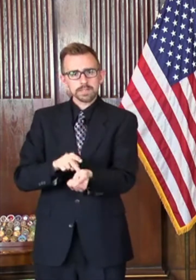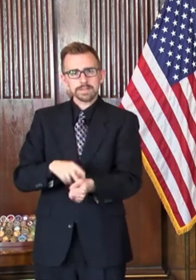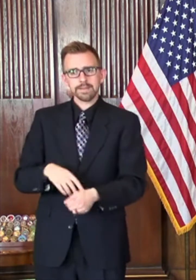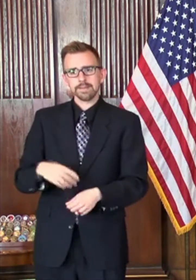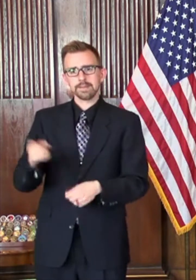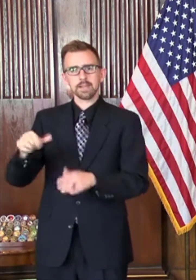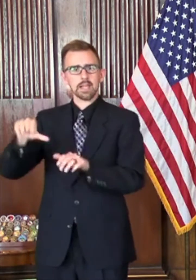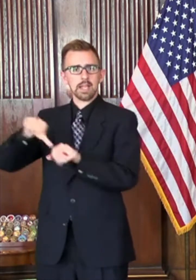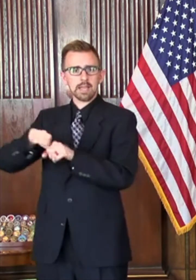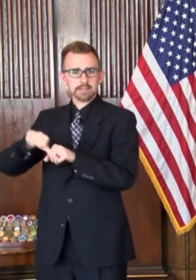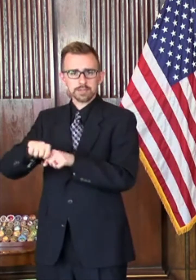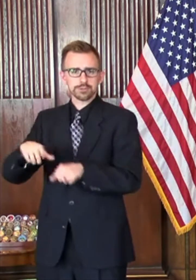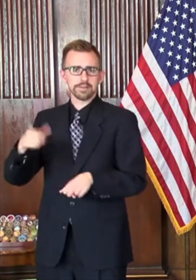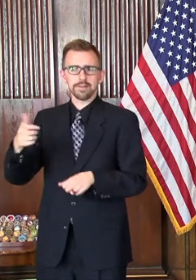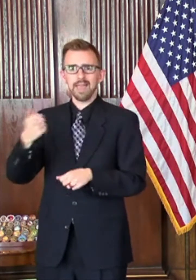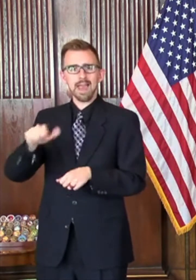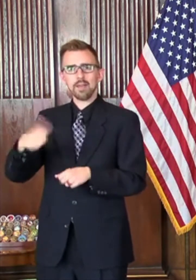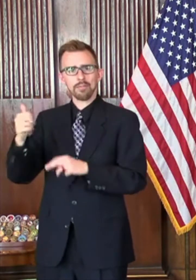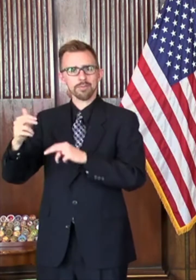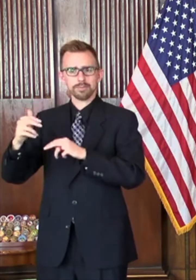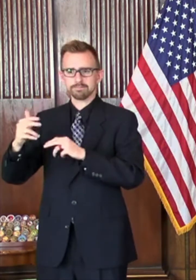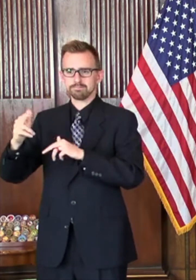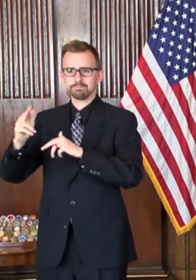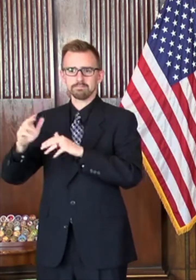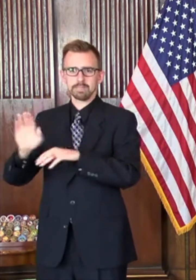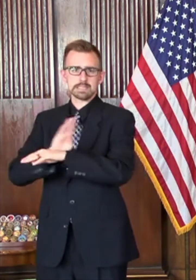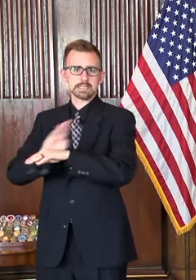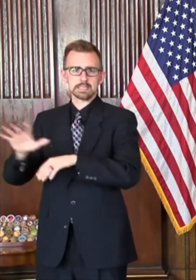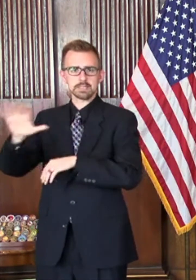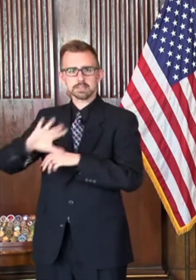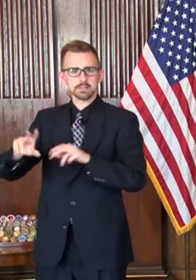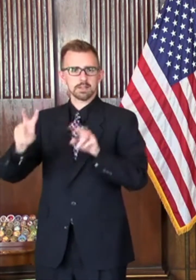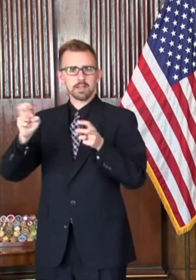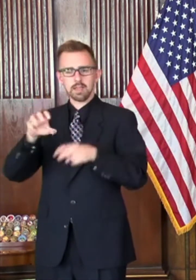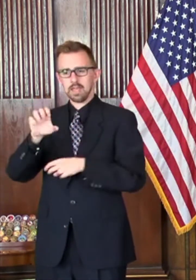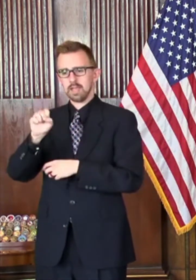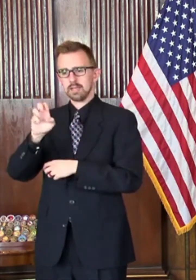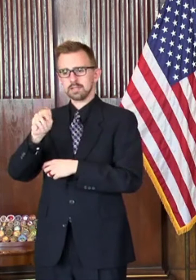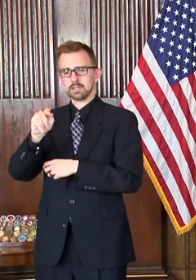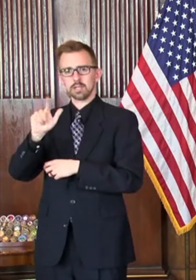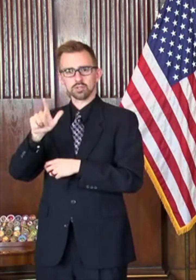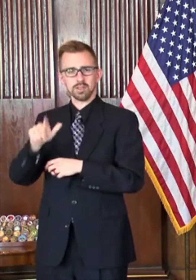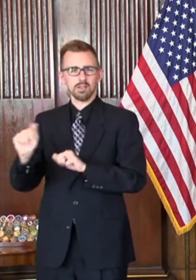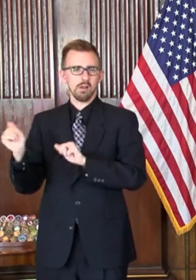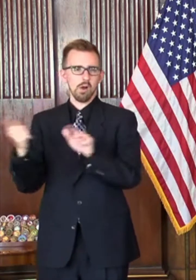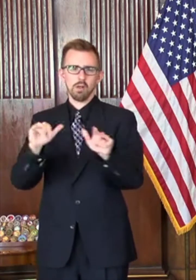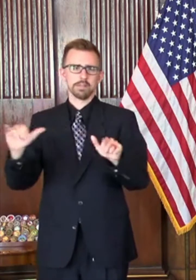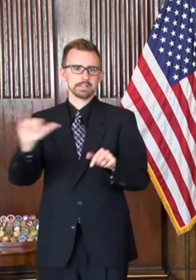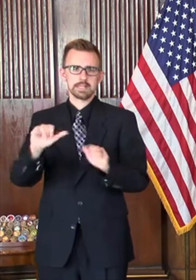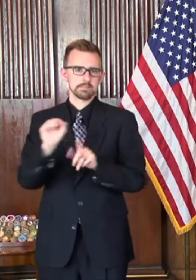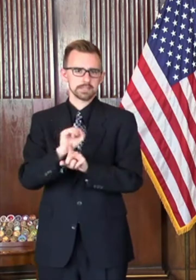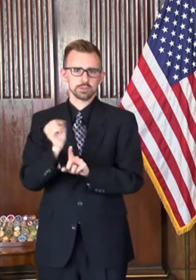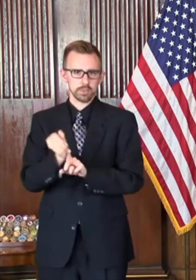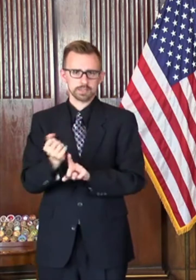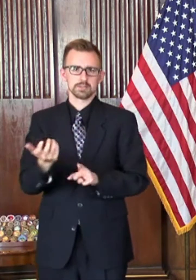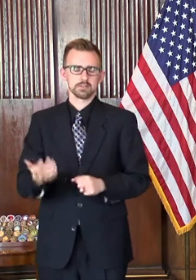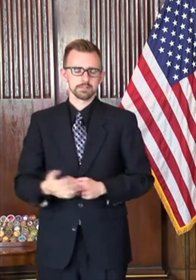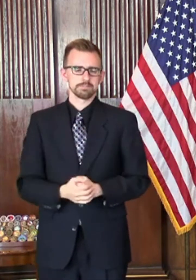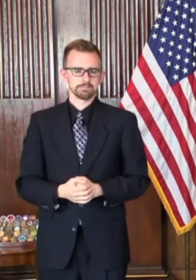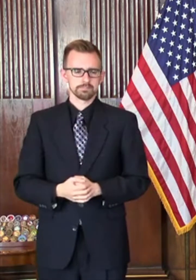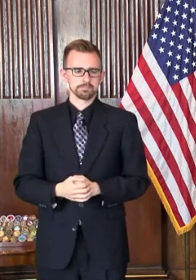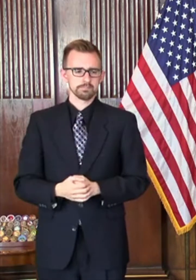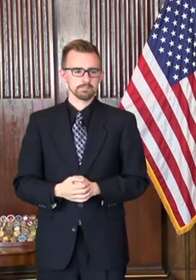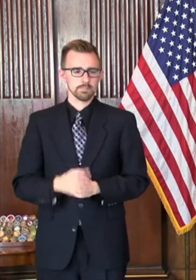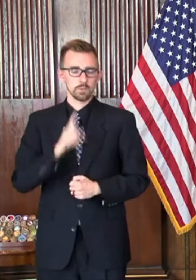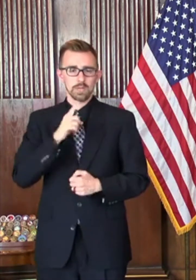convenience store or any other facilities that out there that, quote, essential businesses are working out there, they're all in the same category, you know, and at the end of the